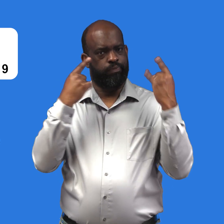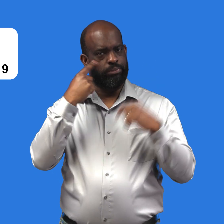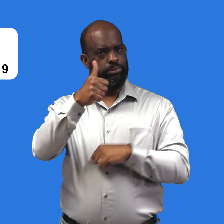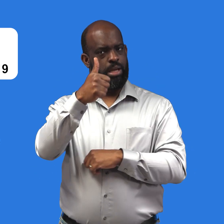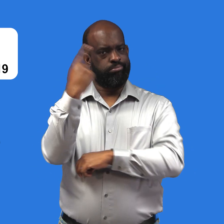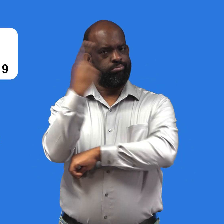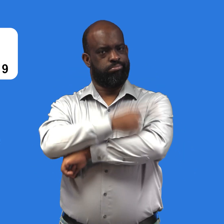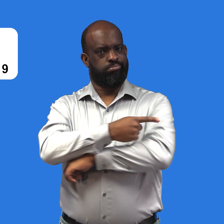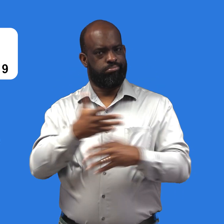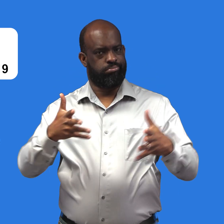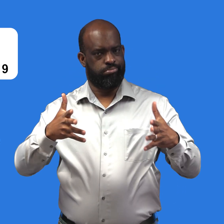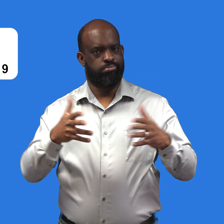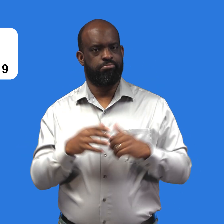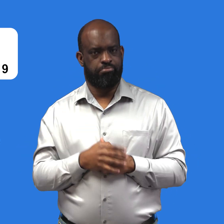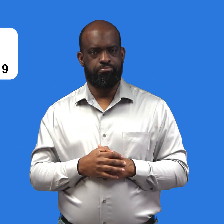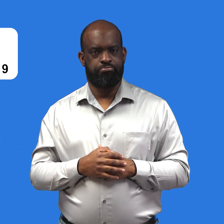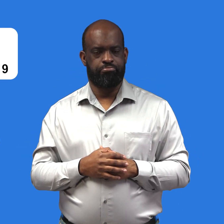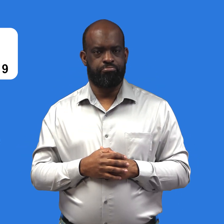Keep wearing a mask for 10 days.